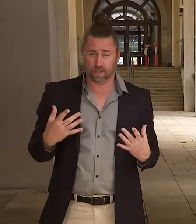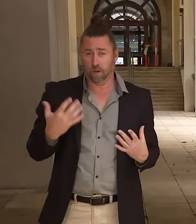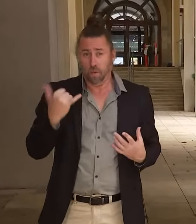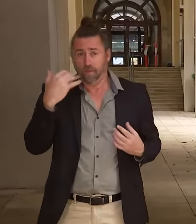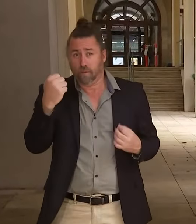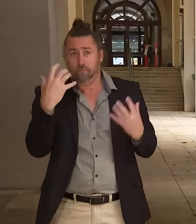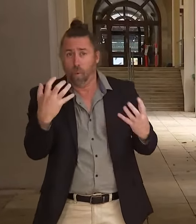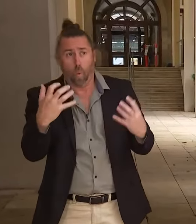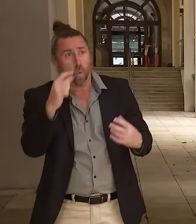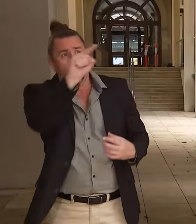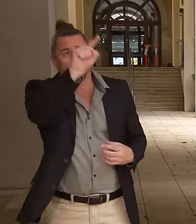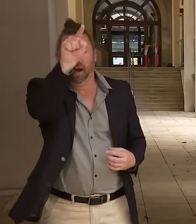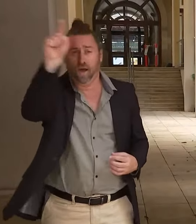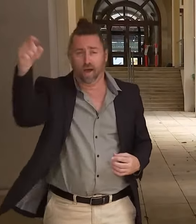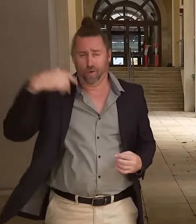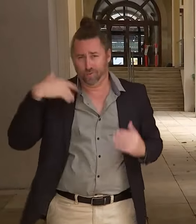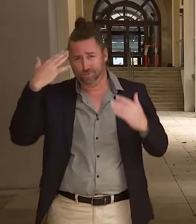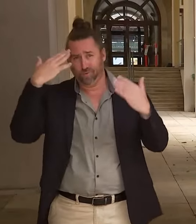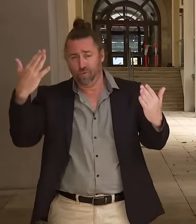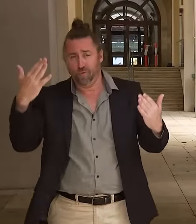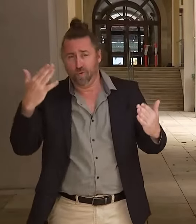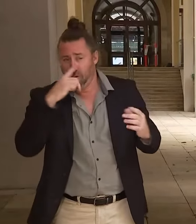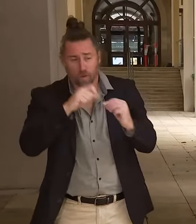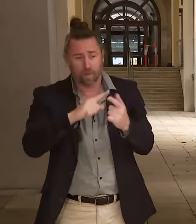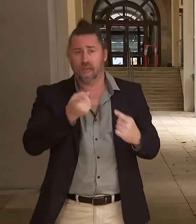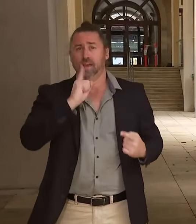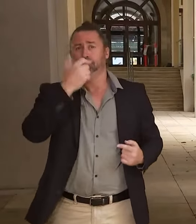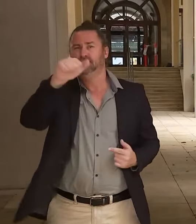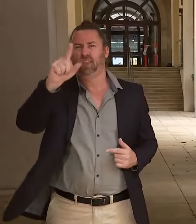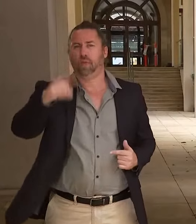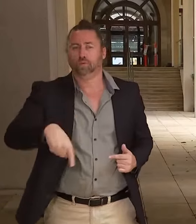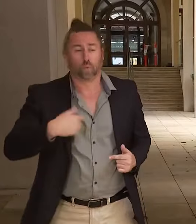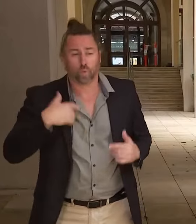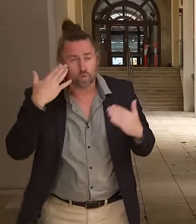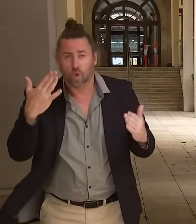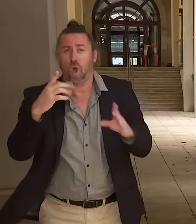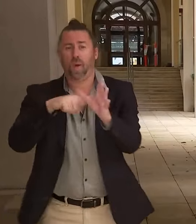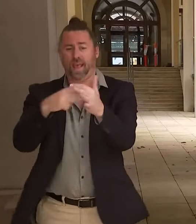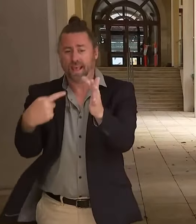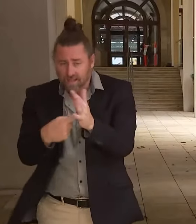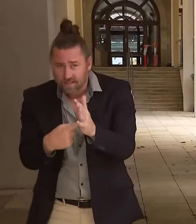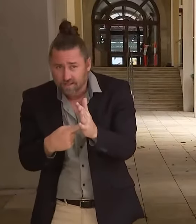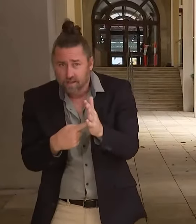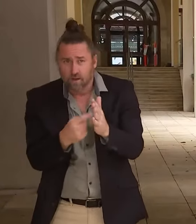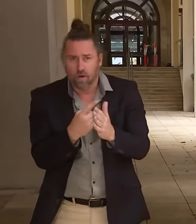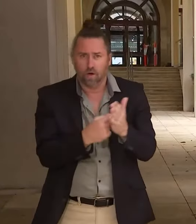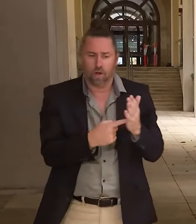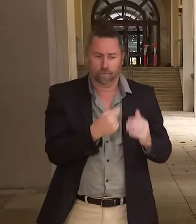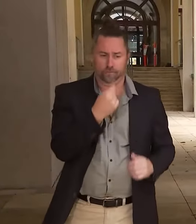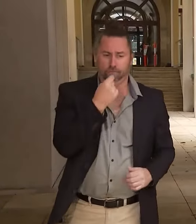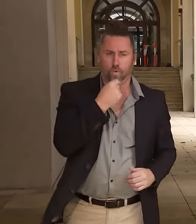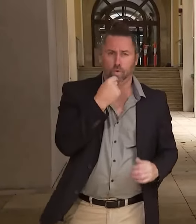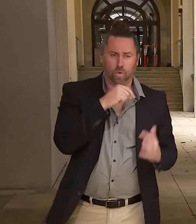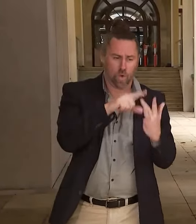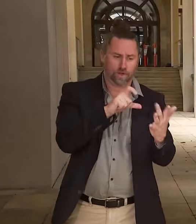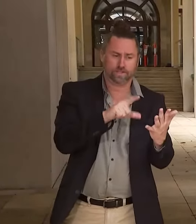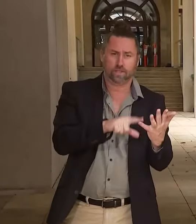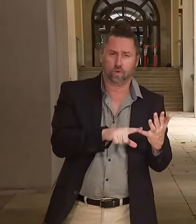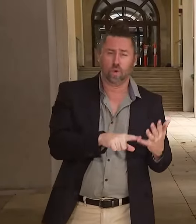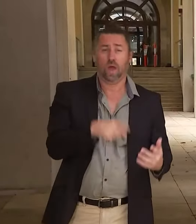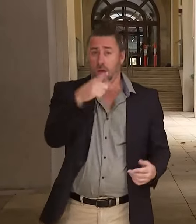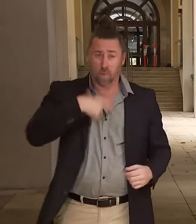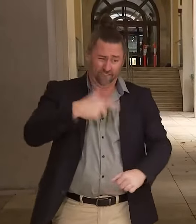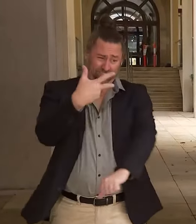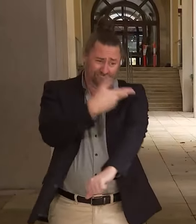cases of COVID-19 in the community. And yet, we're still seeing these small numbers of patients in our intensive care units. And